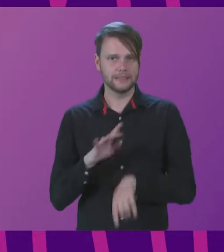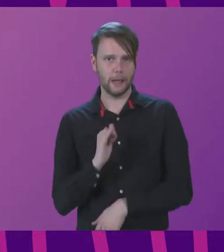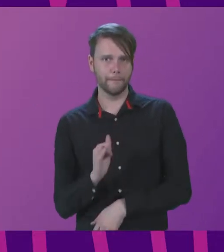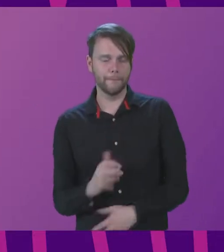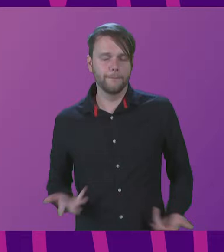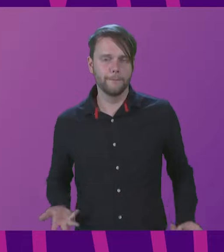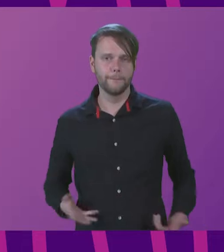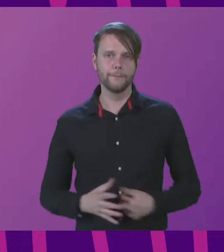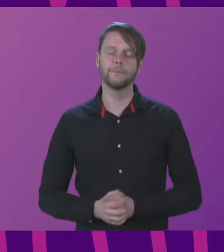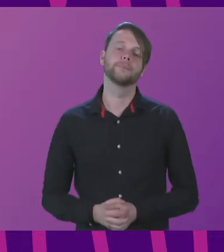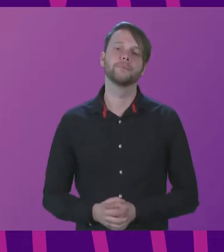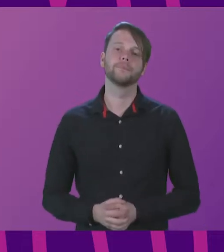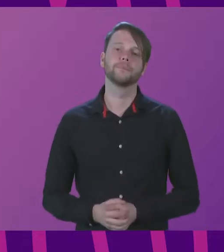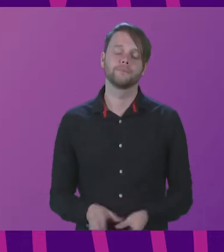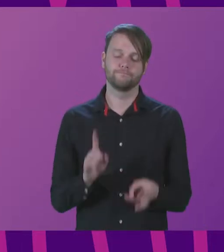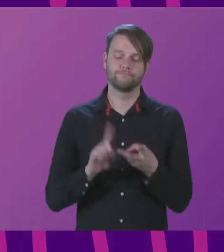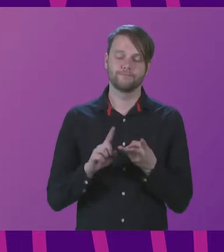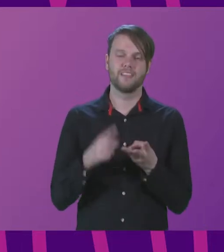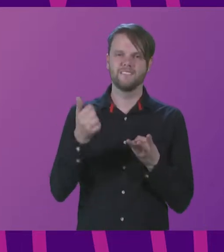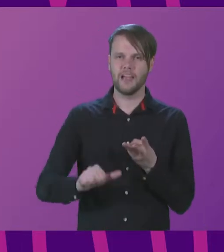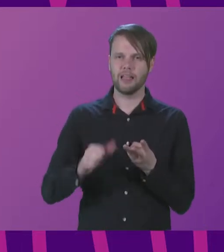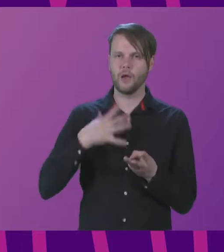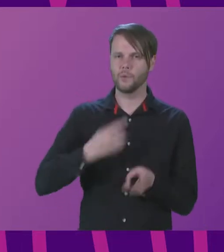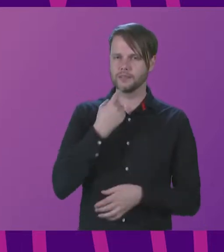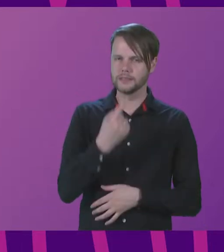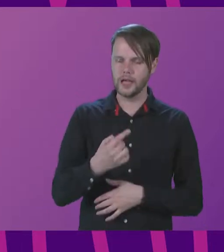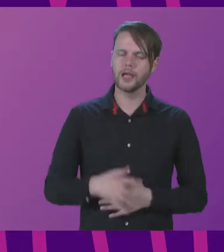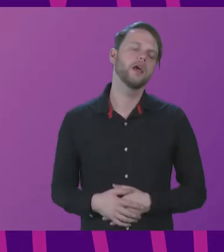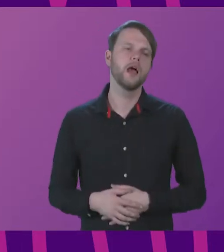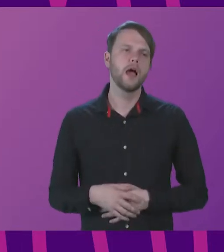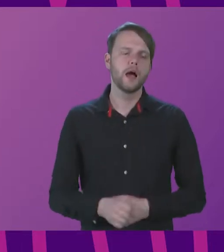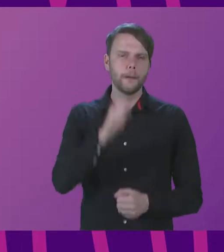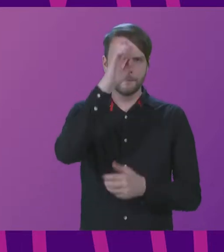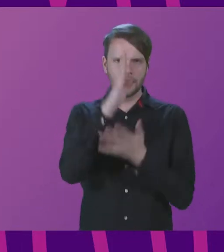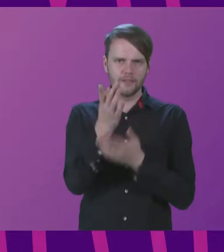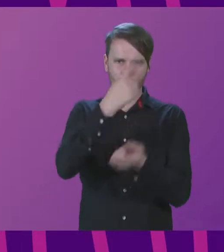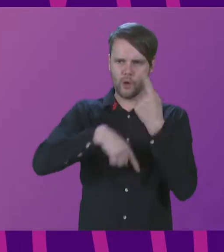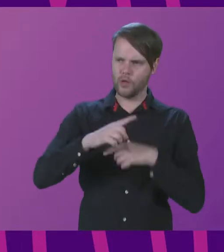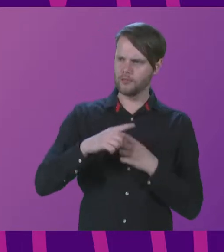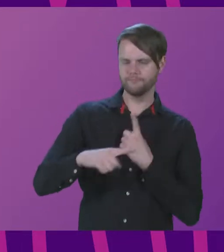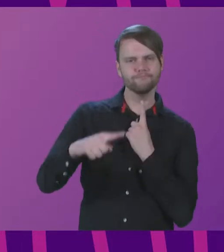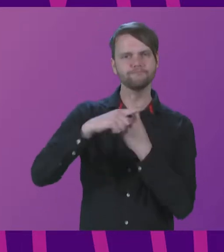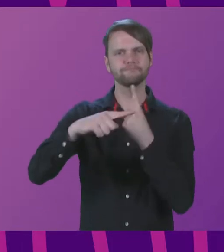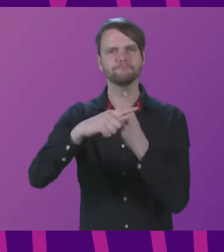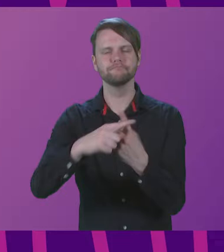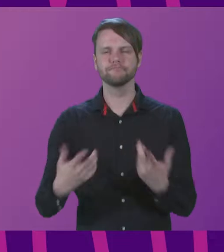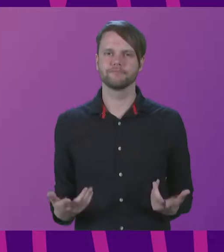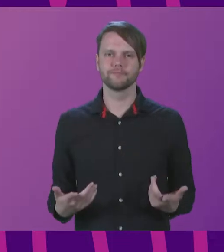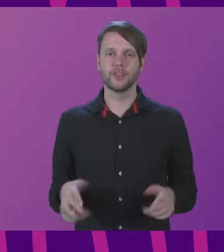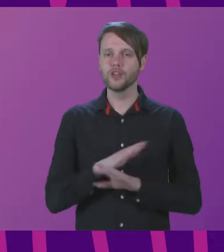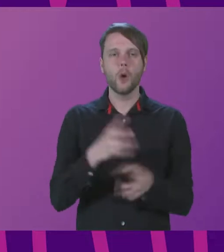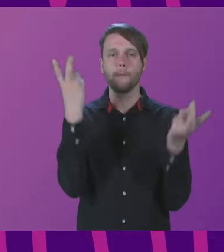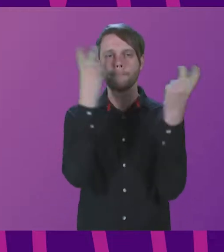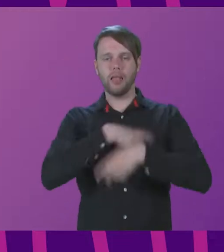do. Finally, I'd like to say I believe we're all in the optimism business. Not blind